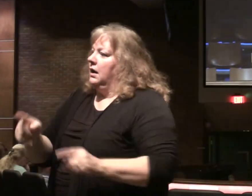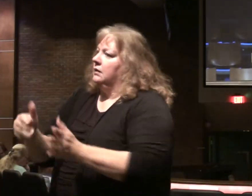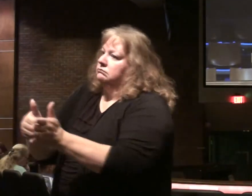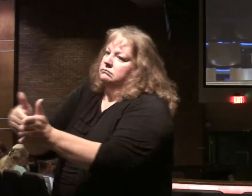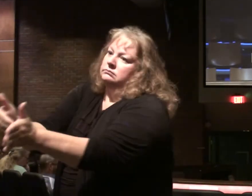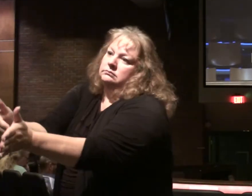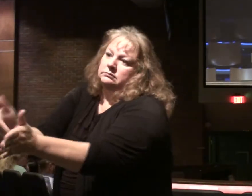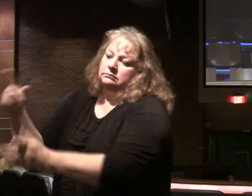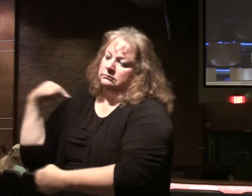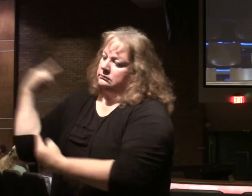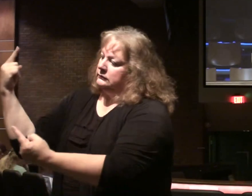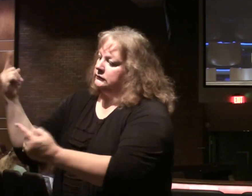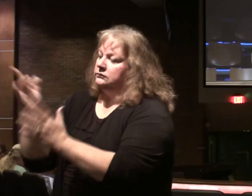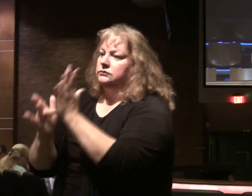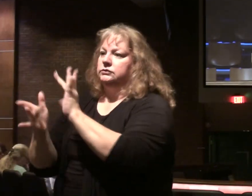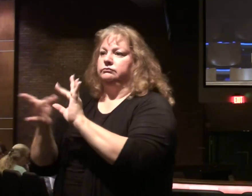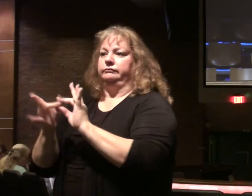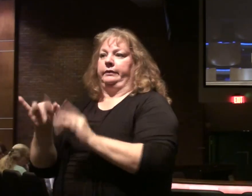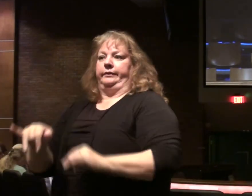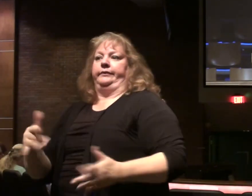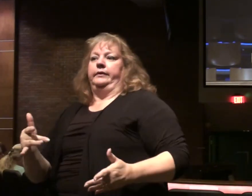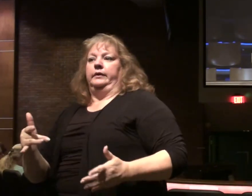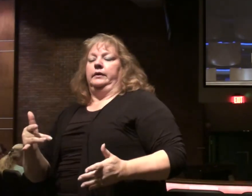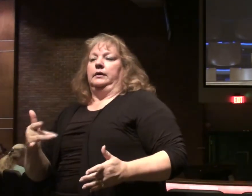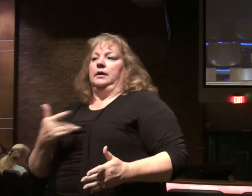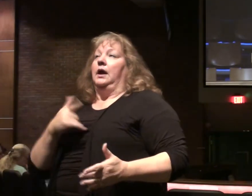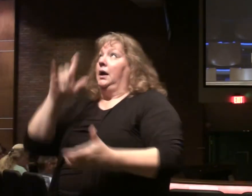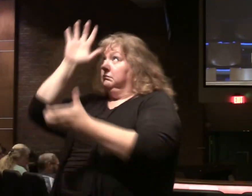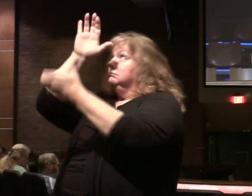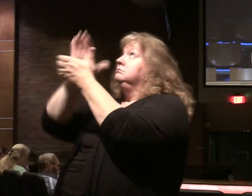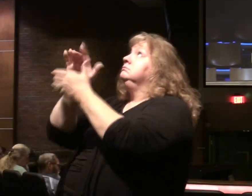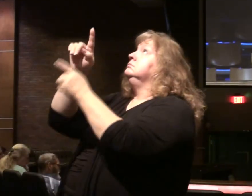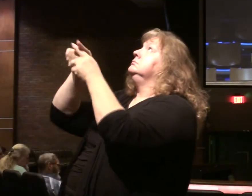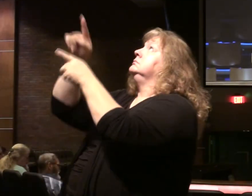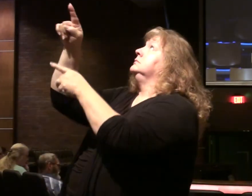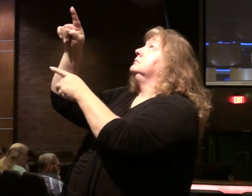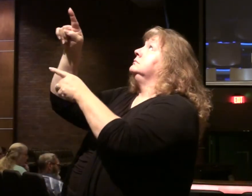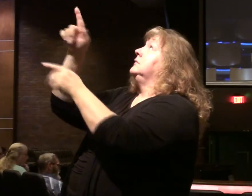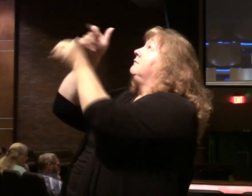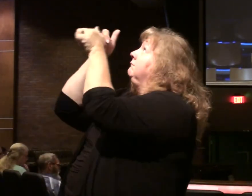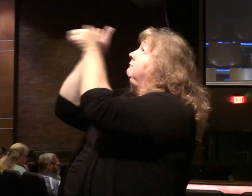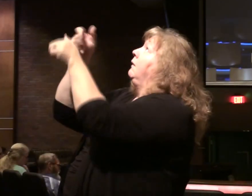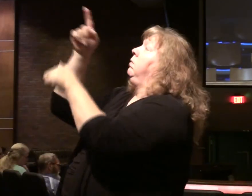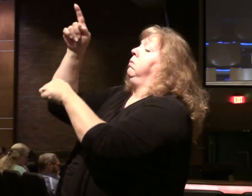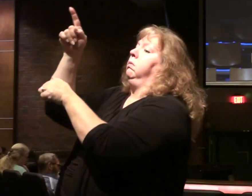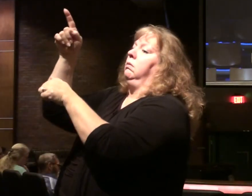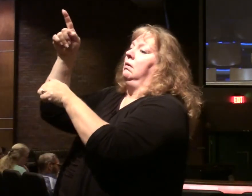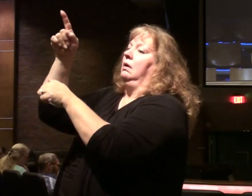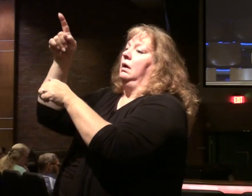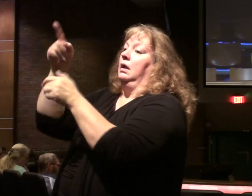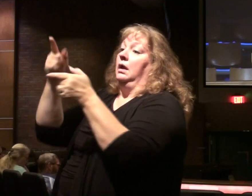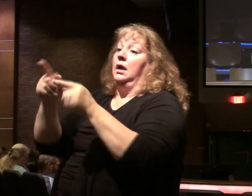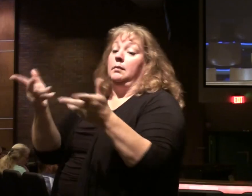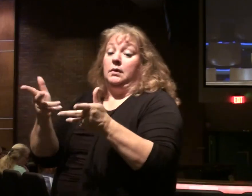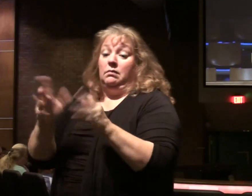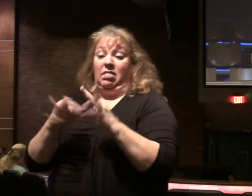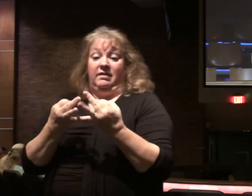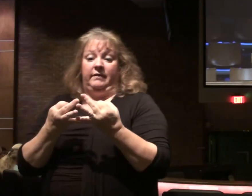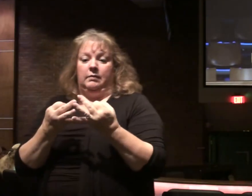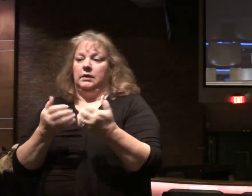since Christ has said this. Someone comes to Christ. They follow him. And there's a division in the family.